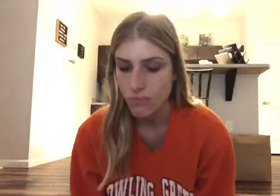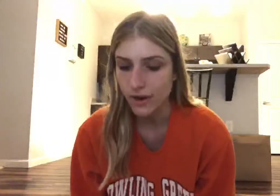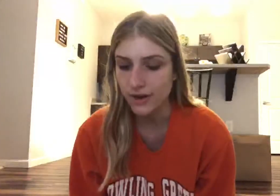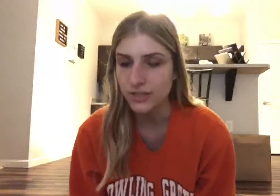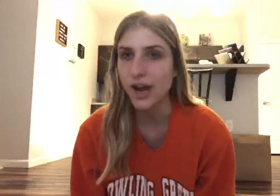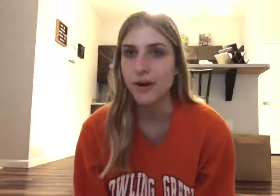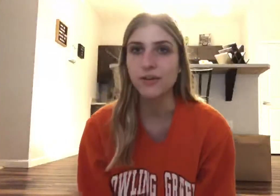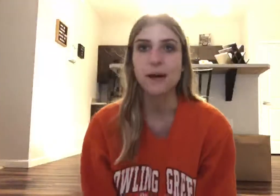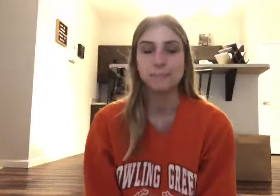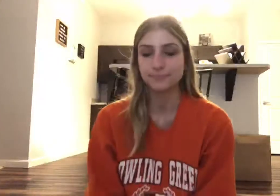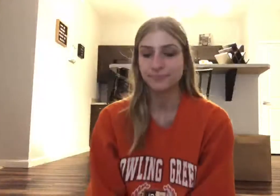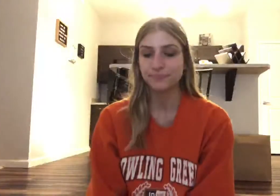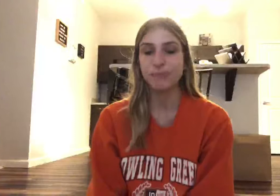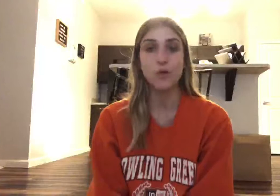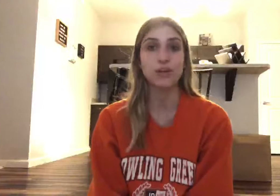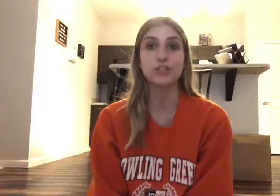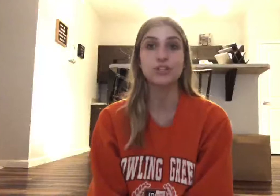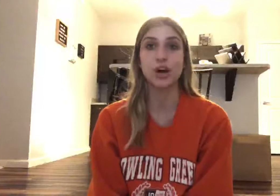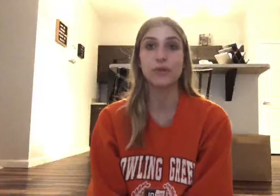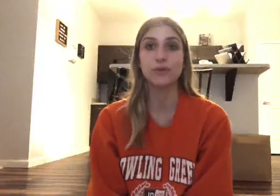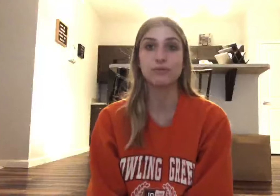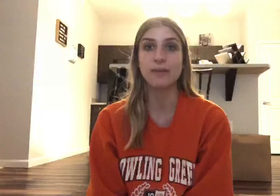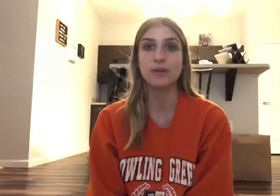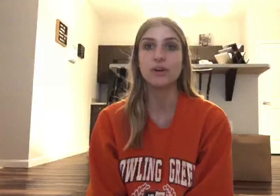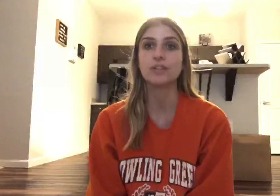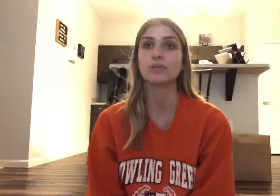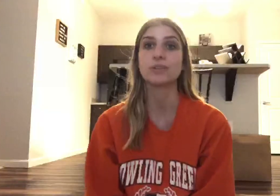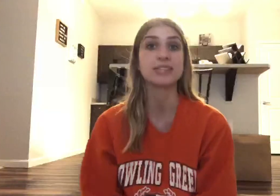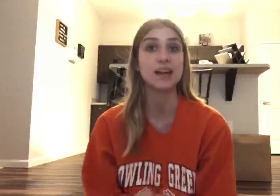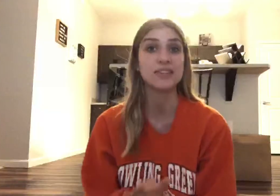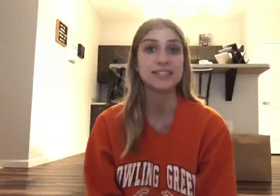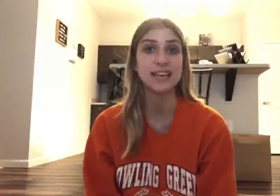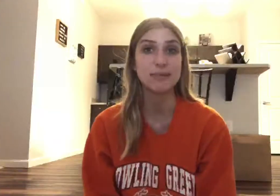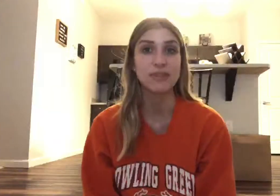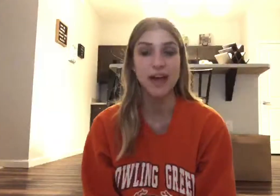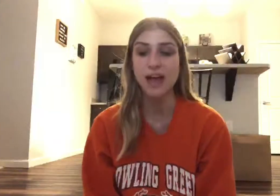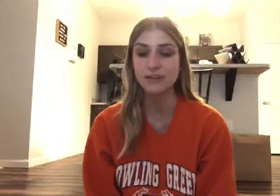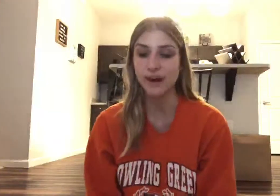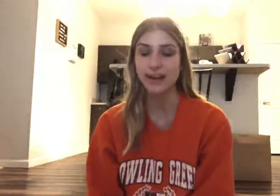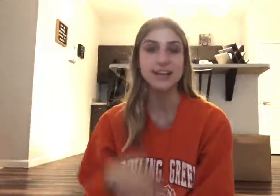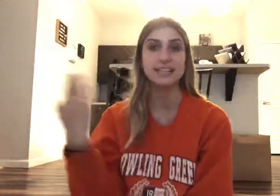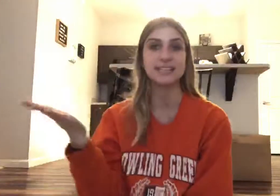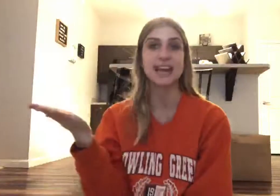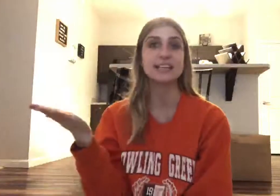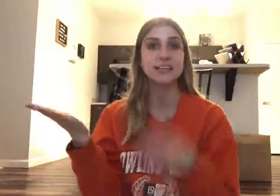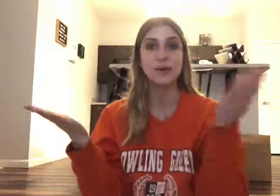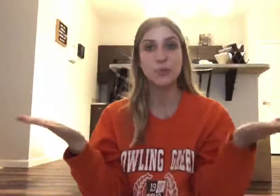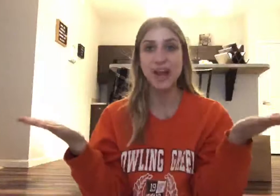Good job, okay. We're gonna start with those rhyming words, those words that sound the same at the end. Ready? Date, wait.